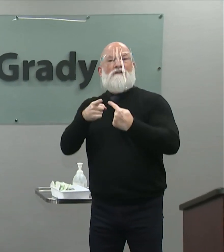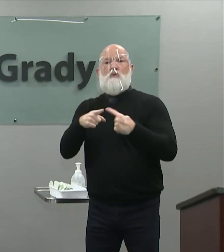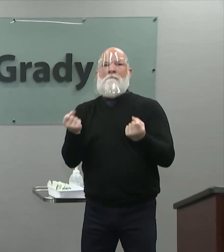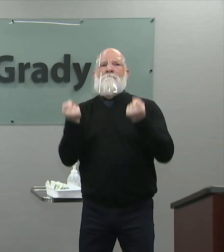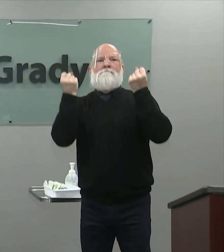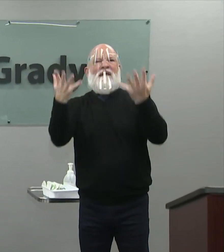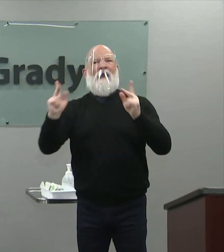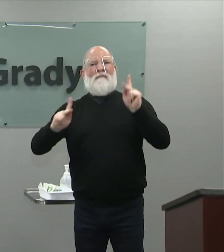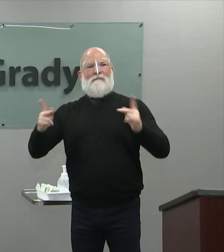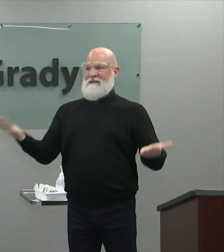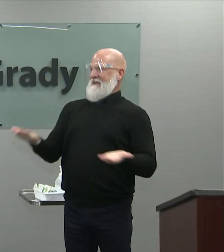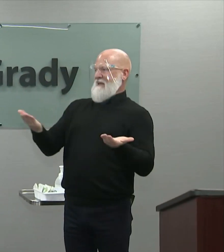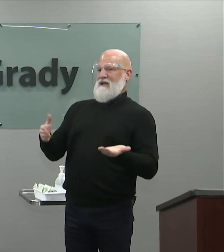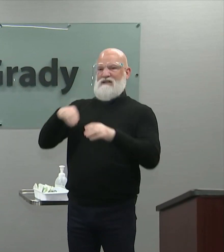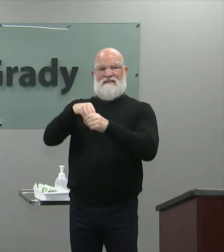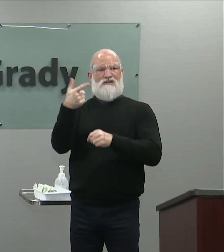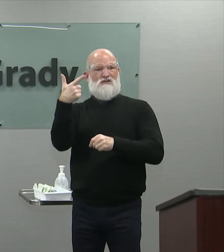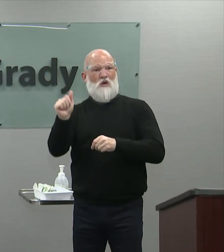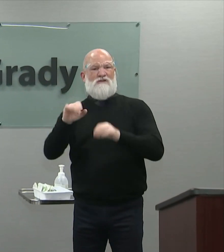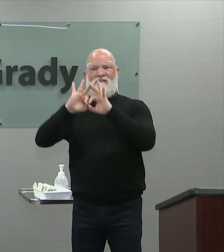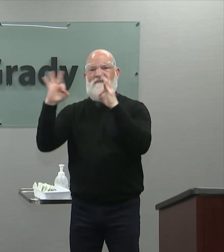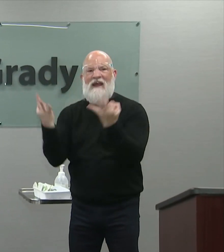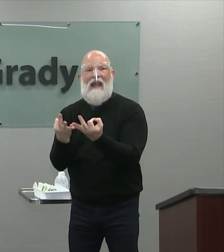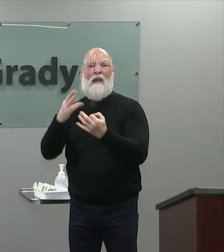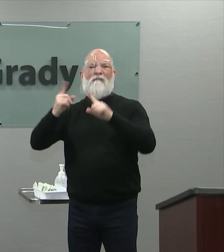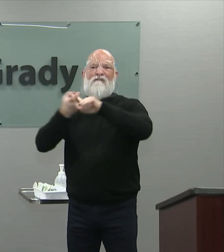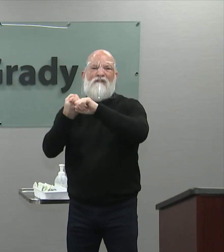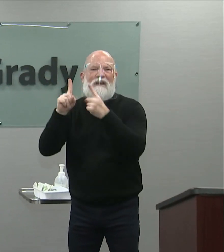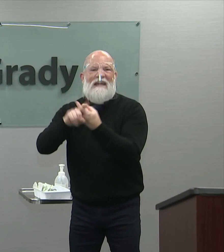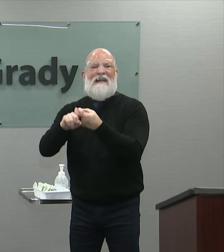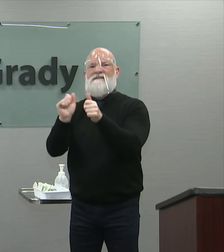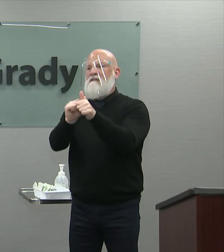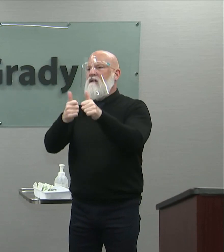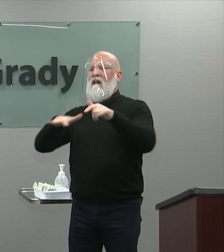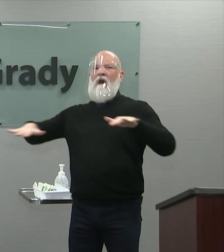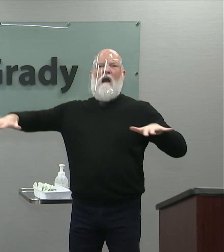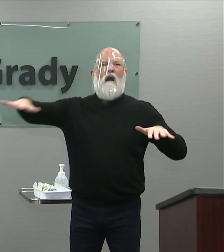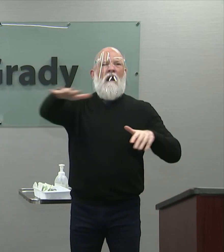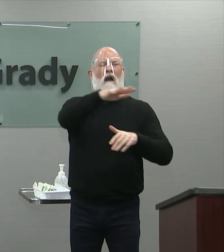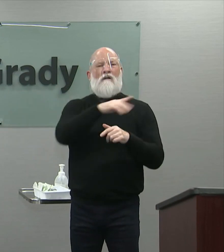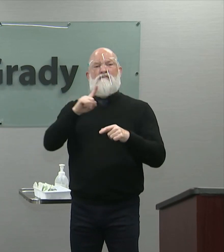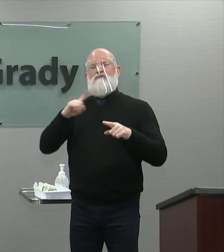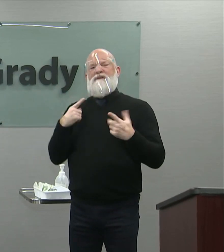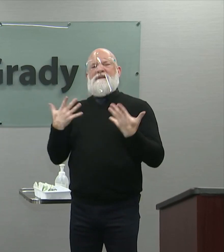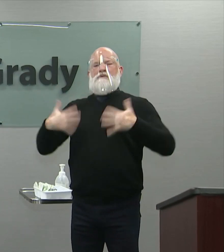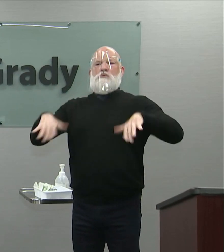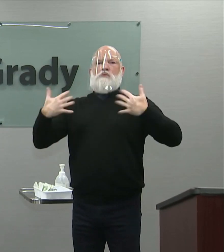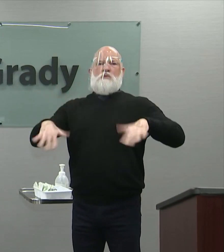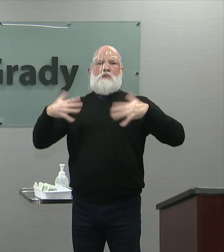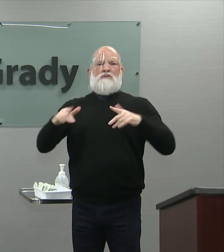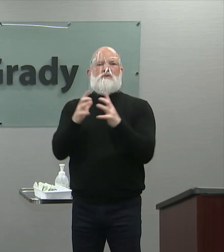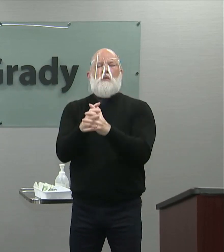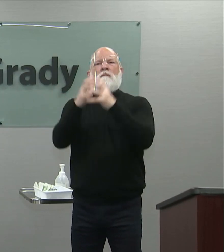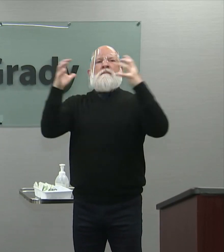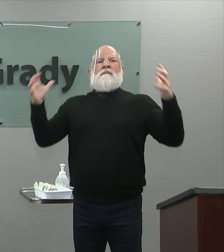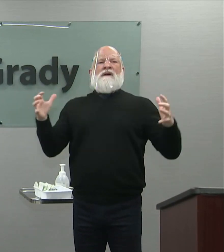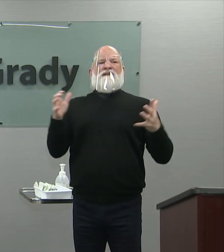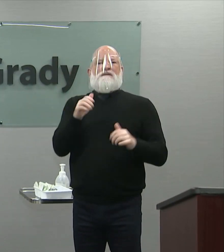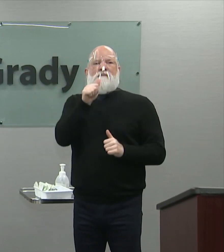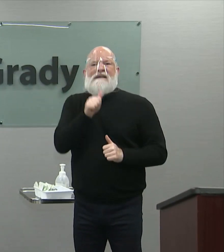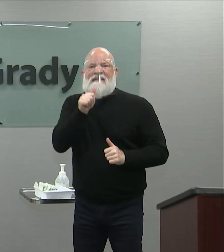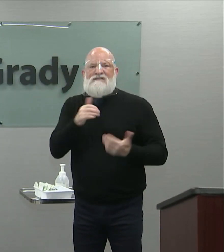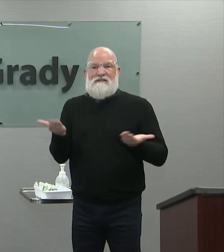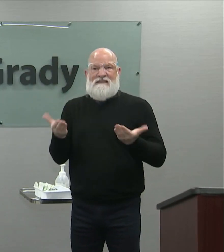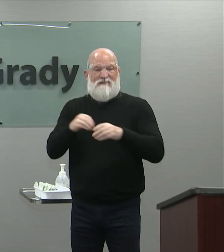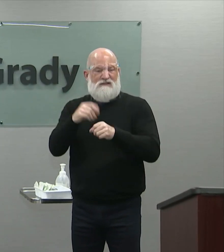own families, with their friends. This has been an incredible toll on George as a whole and on the health care